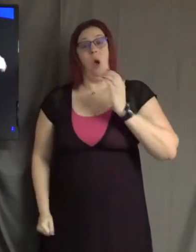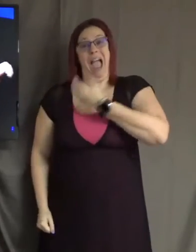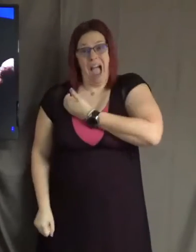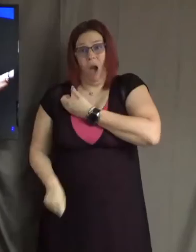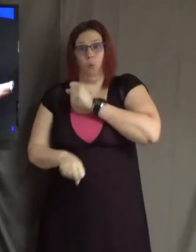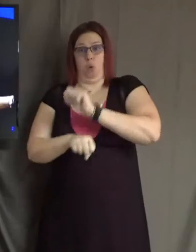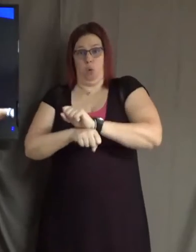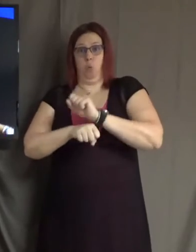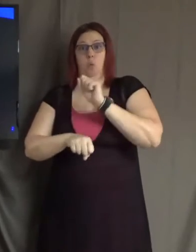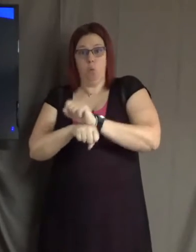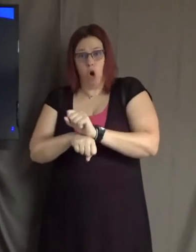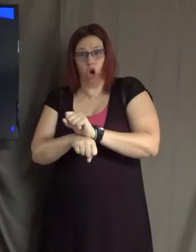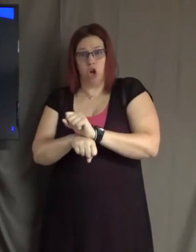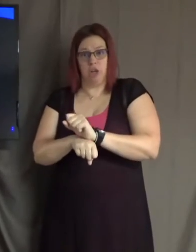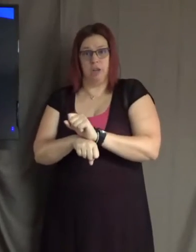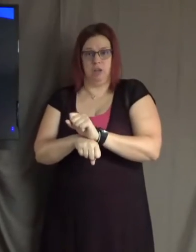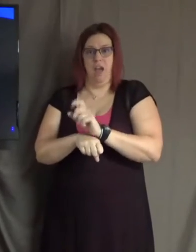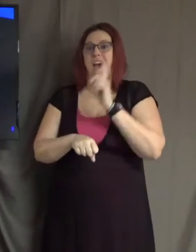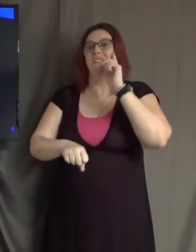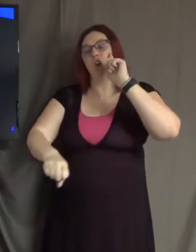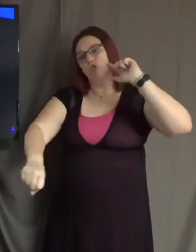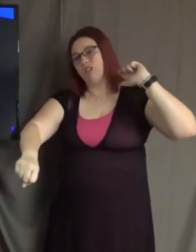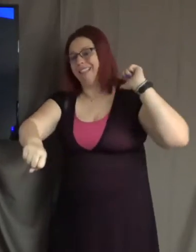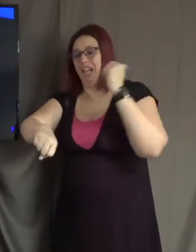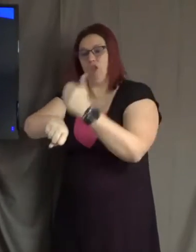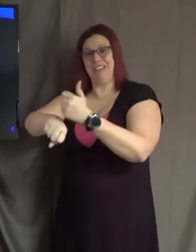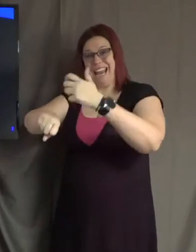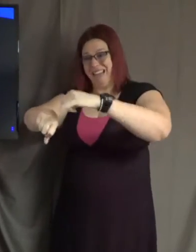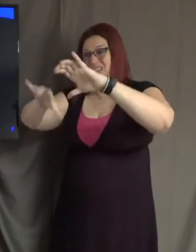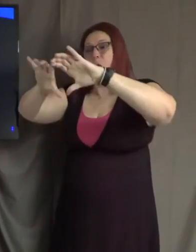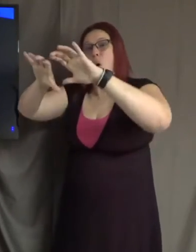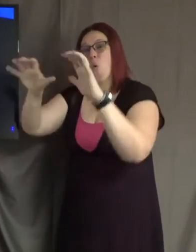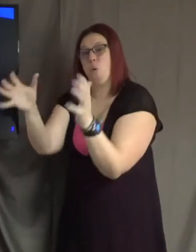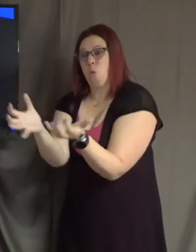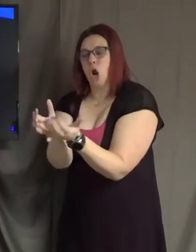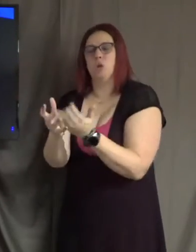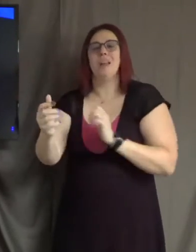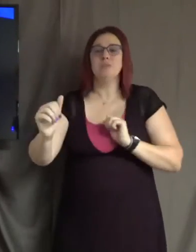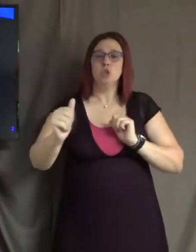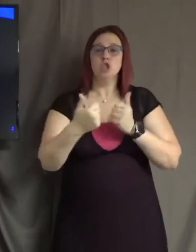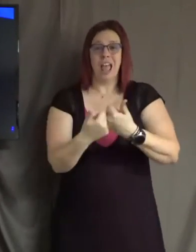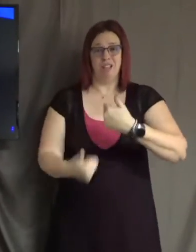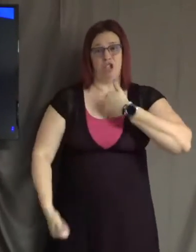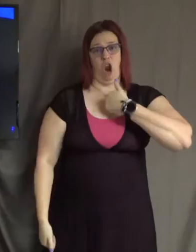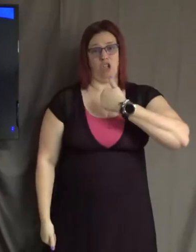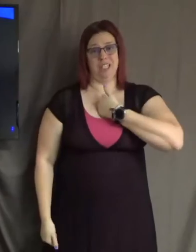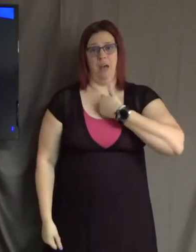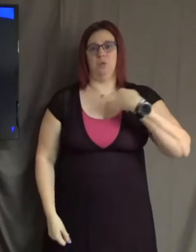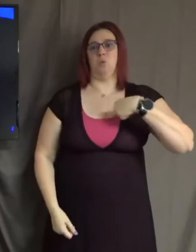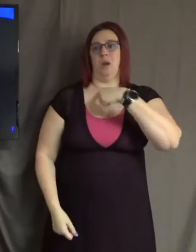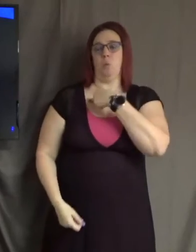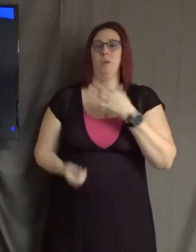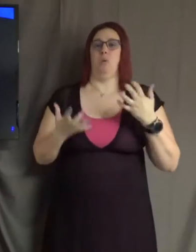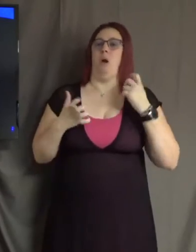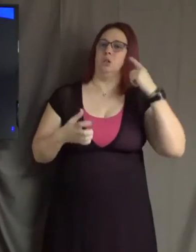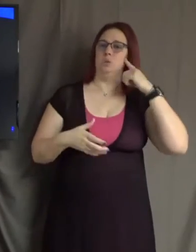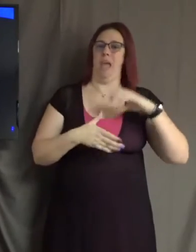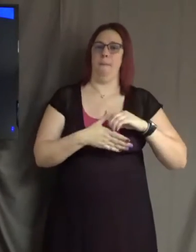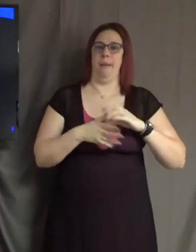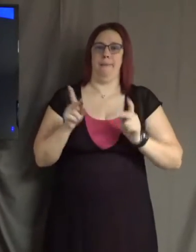creating that world by challenging ourselves when we're tempted to soundbite people. So here are the action